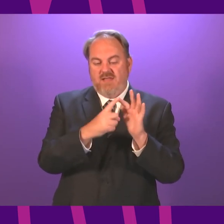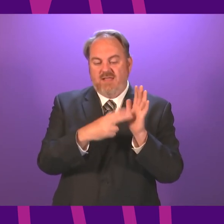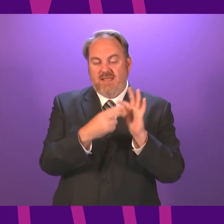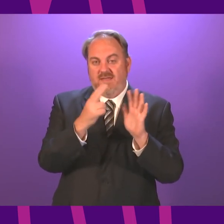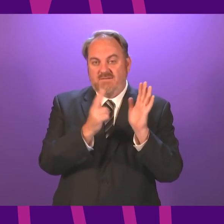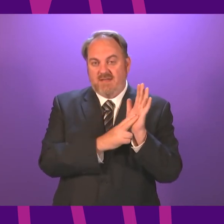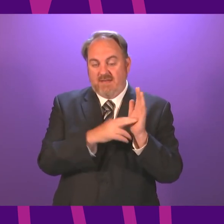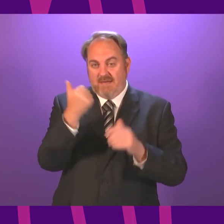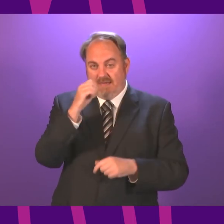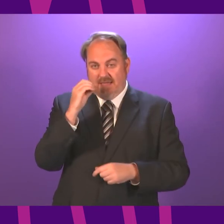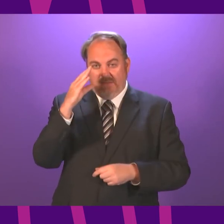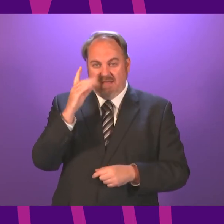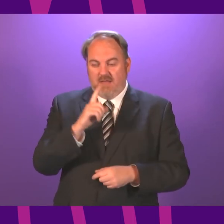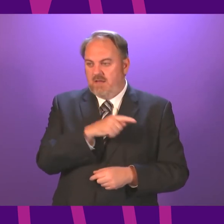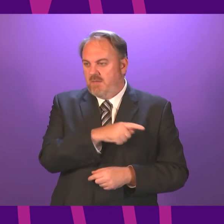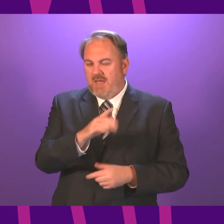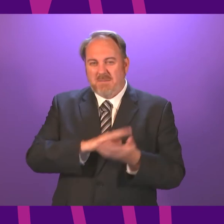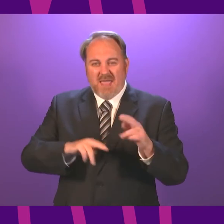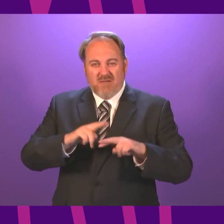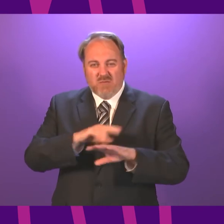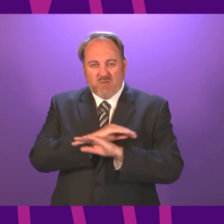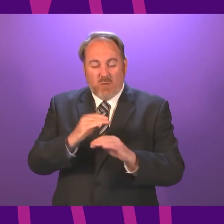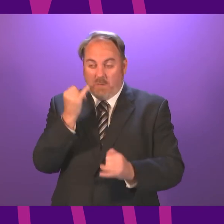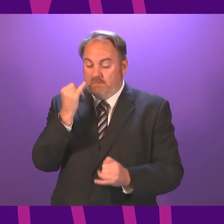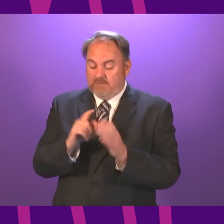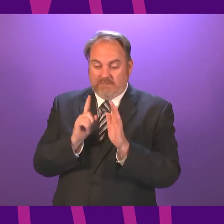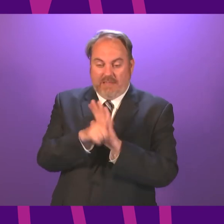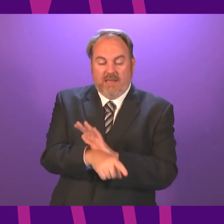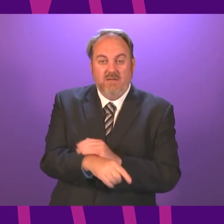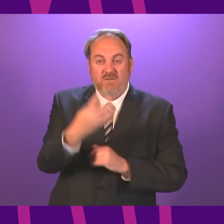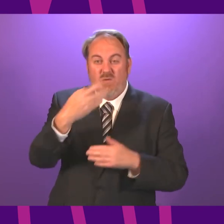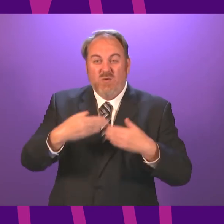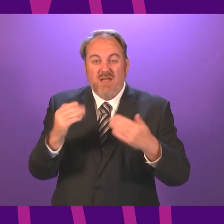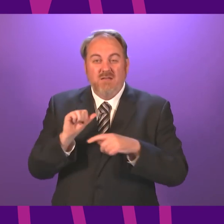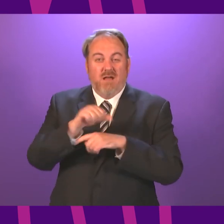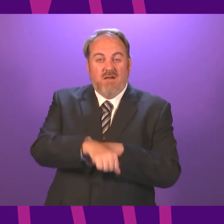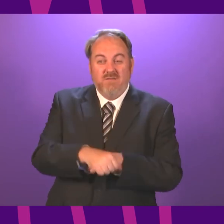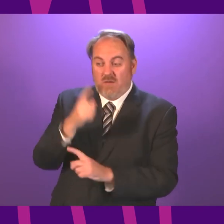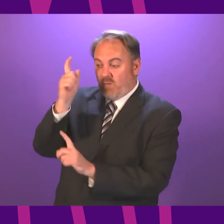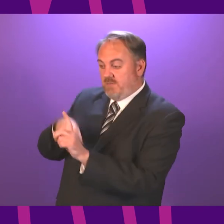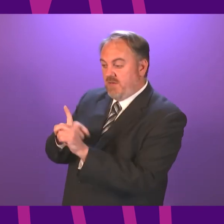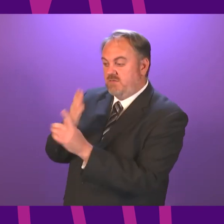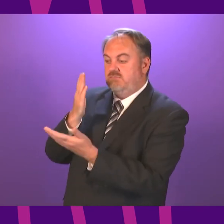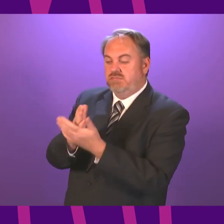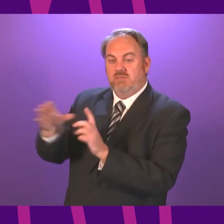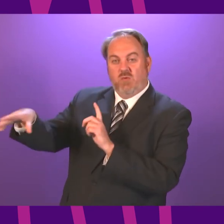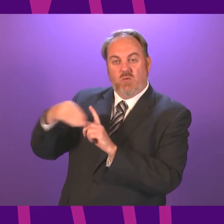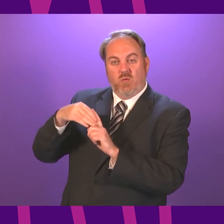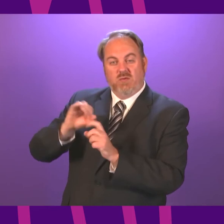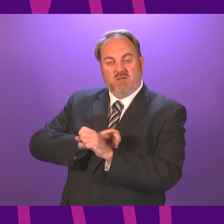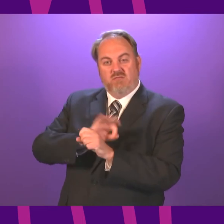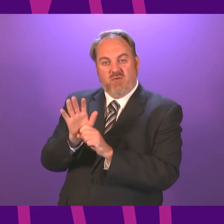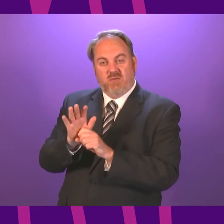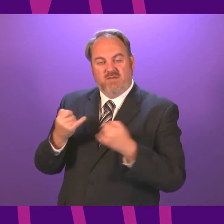were advised late, in one case four days after contact with the person who tested COVID positive. They also